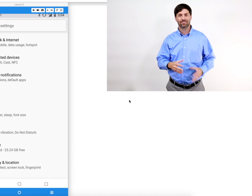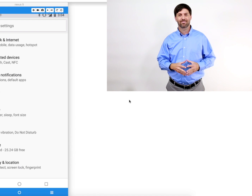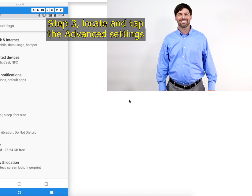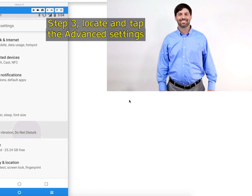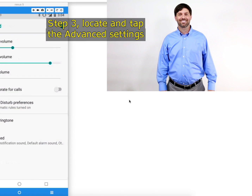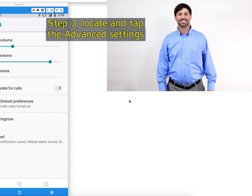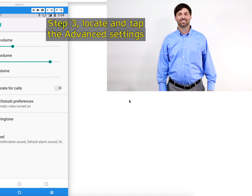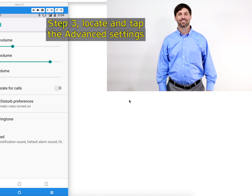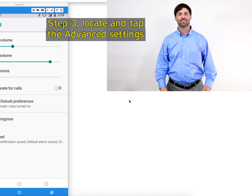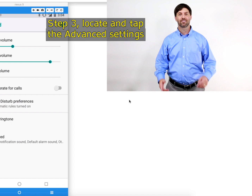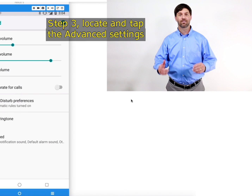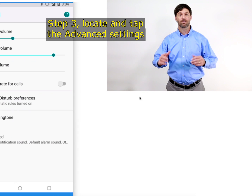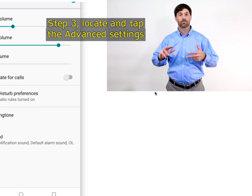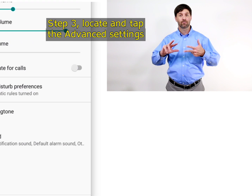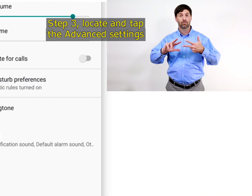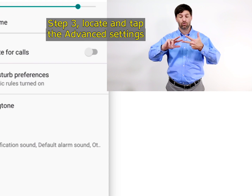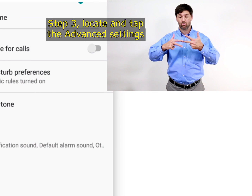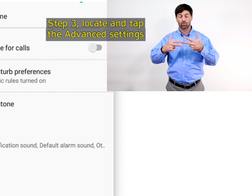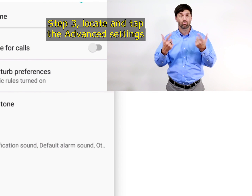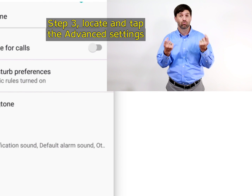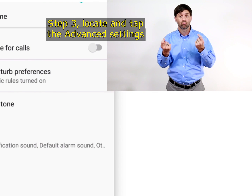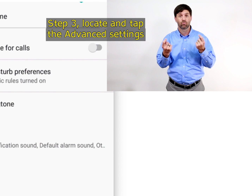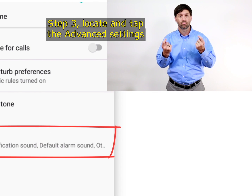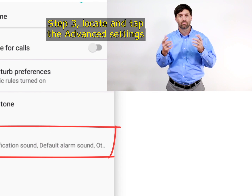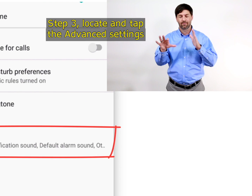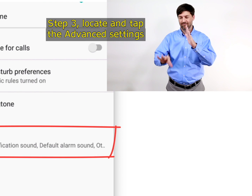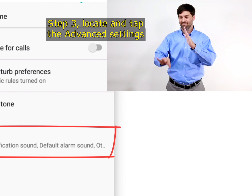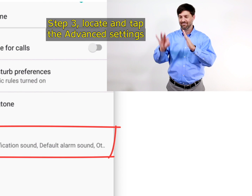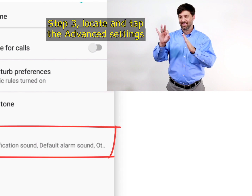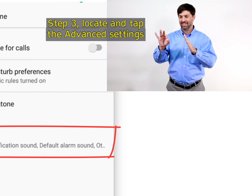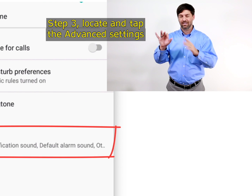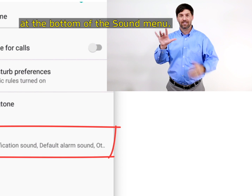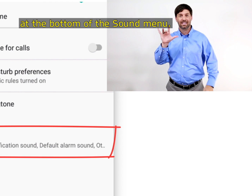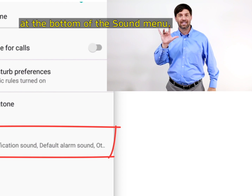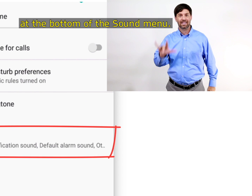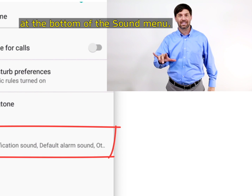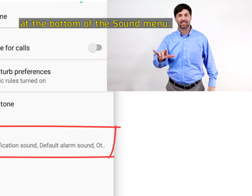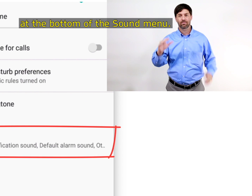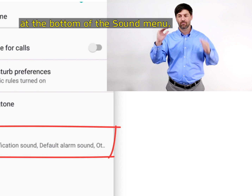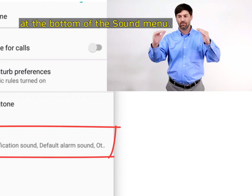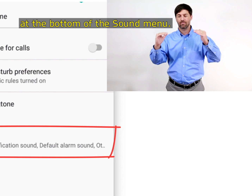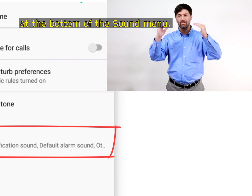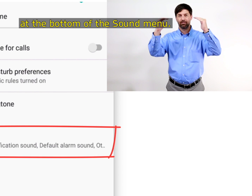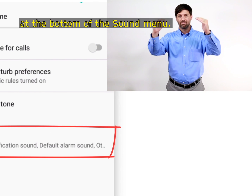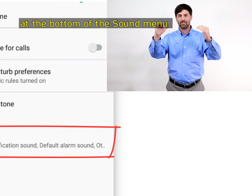Step 3. Locate and tap the advanced settings at the bottom of the sound menu.